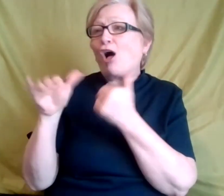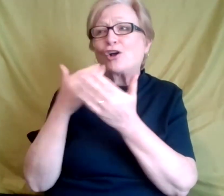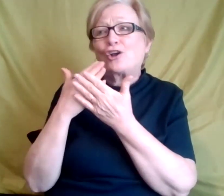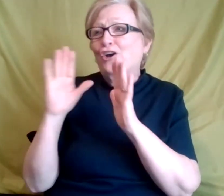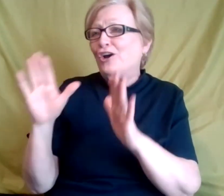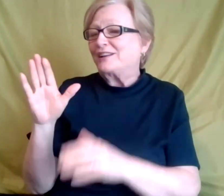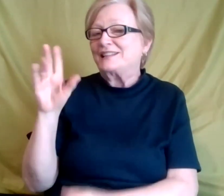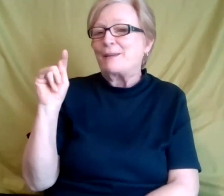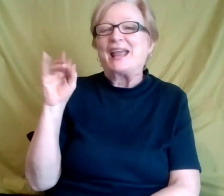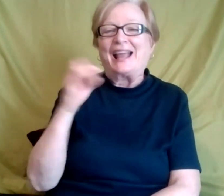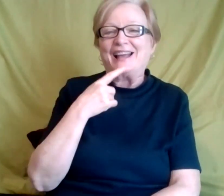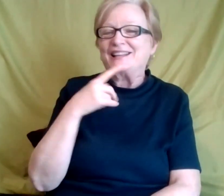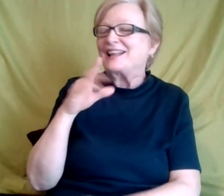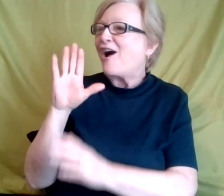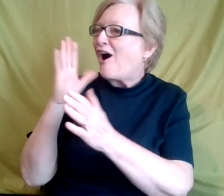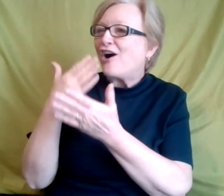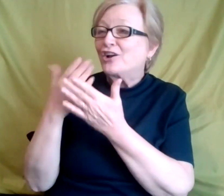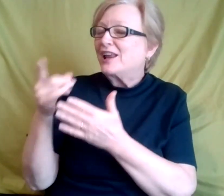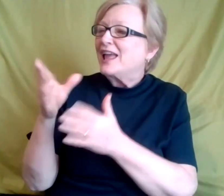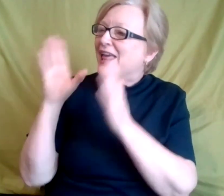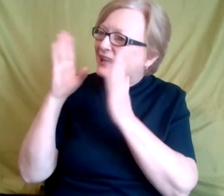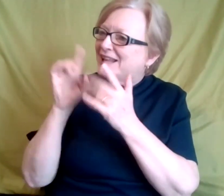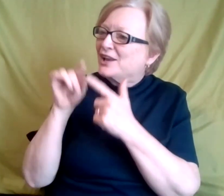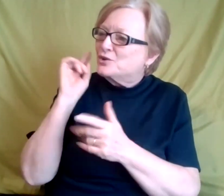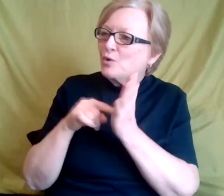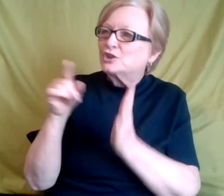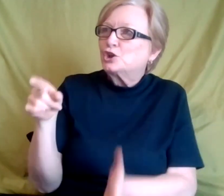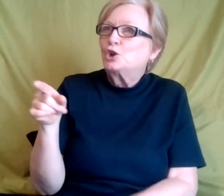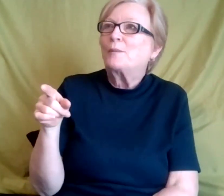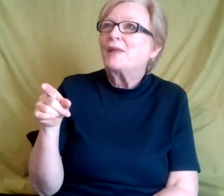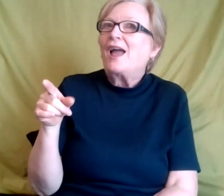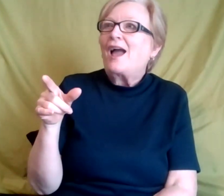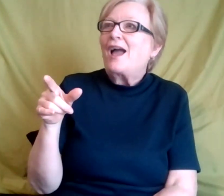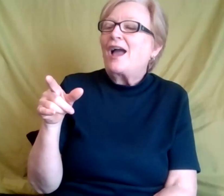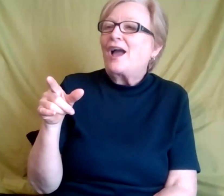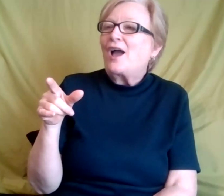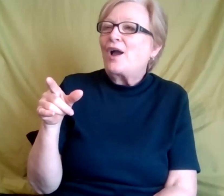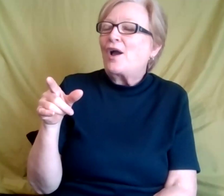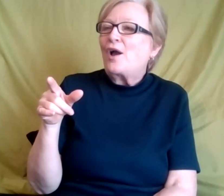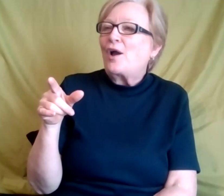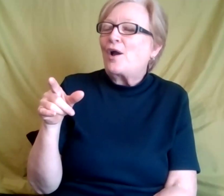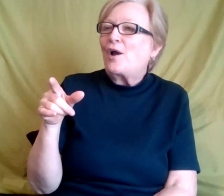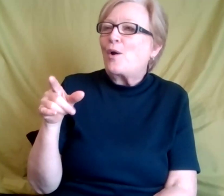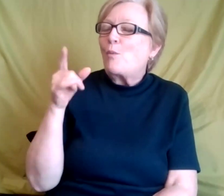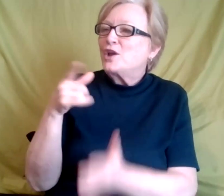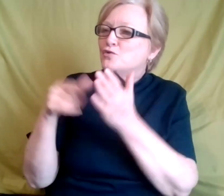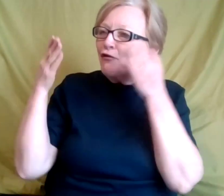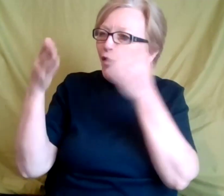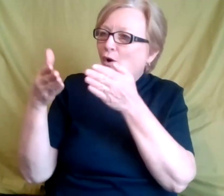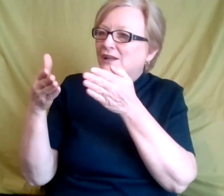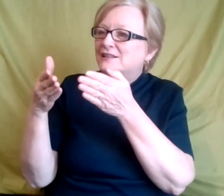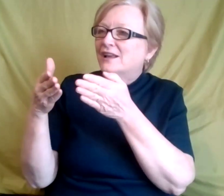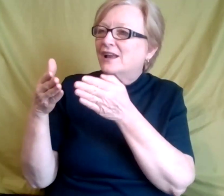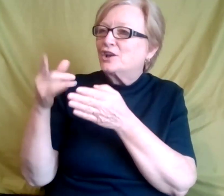one thing I was listening to you is that you were, you know, once you, uh, focused on, you know,